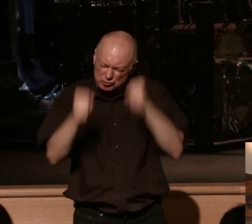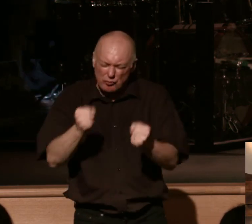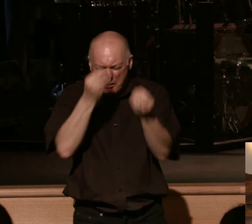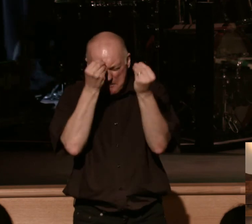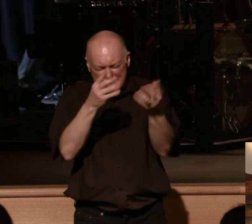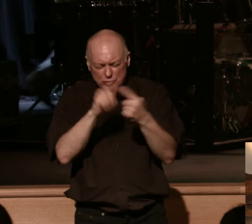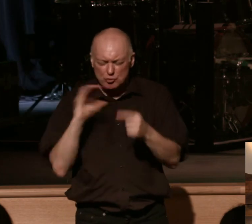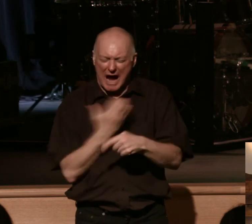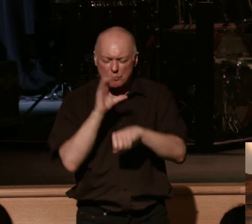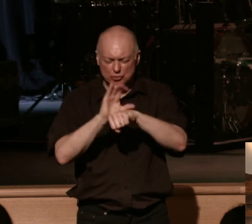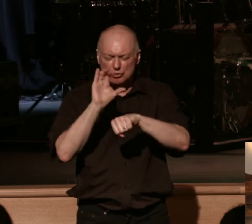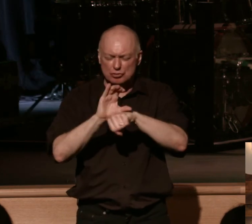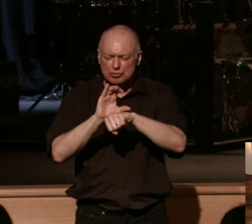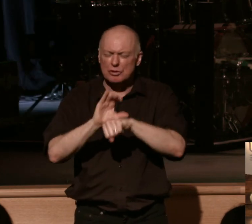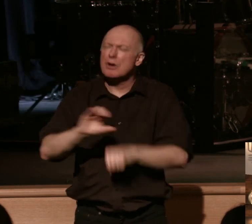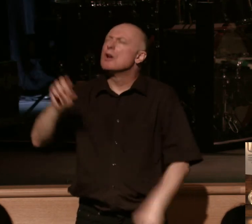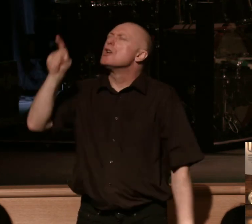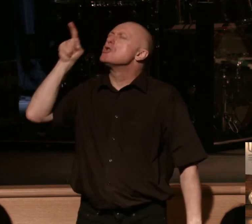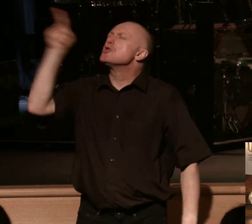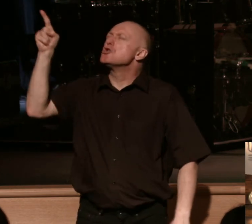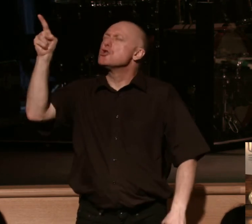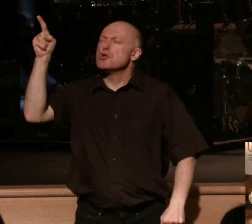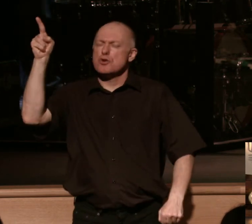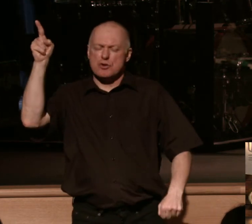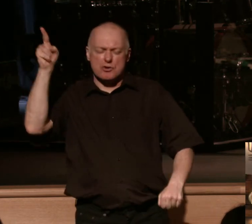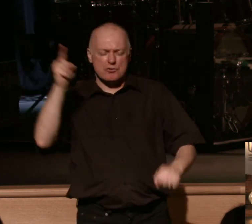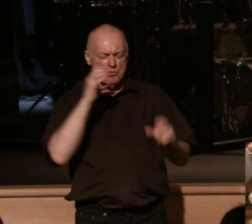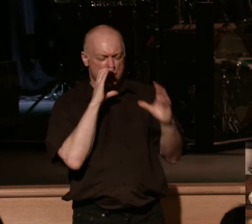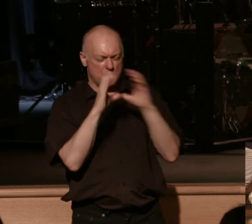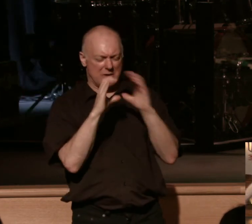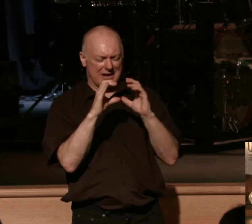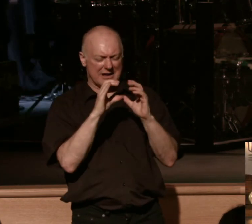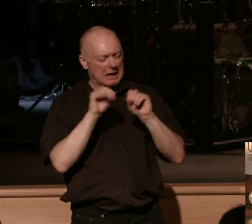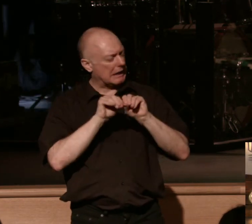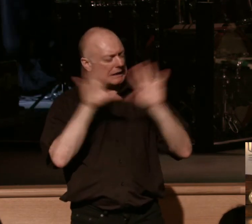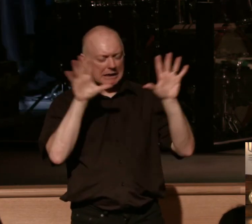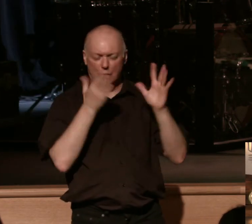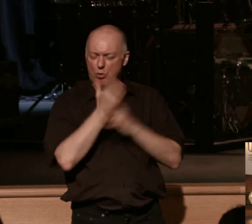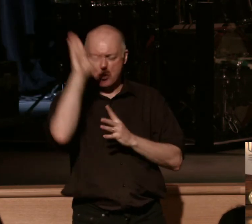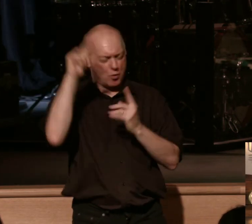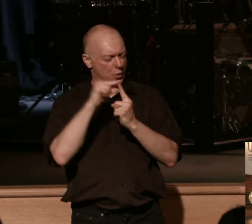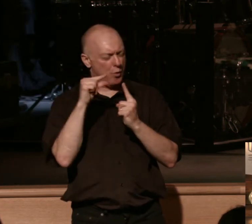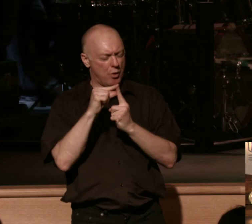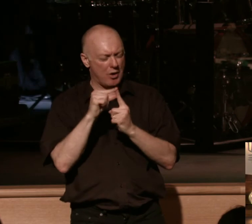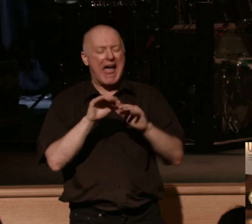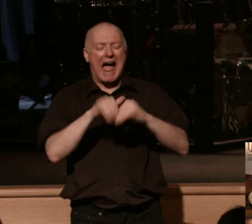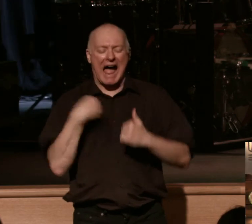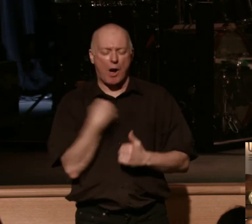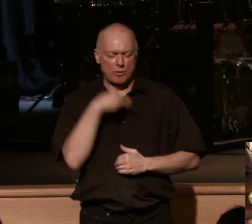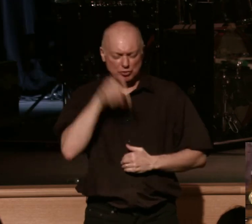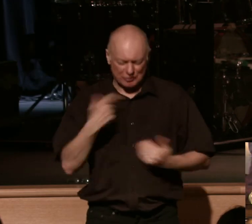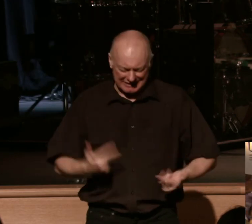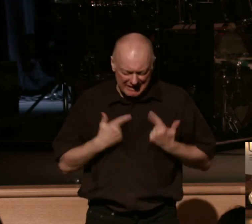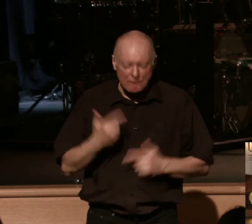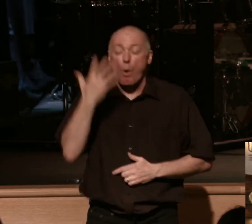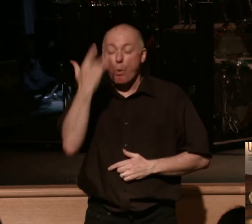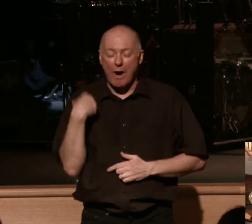right now you are communicating very clearly through your word how we are to live why we are to live